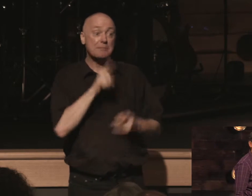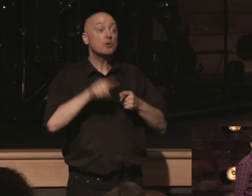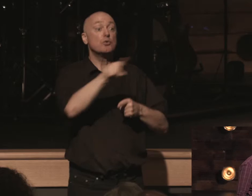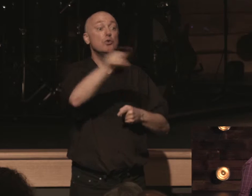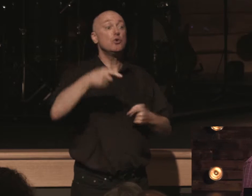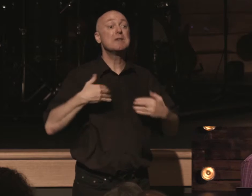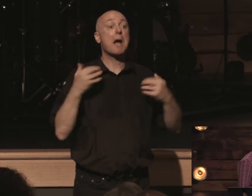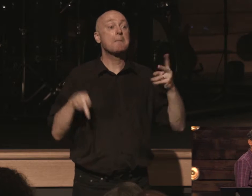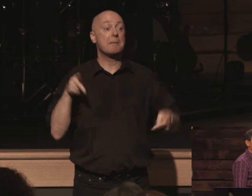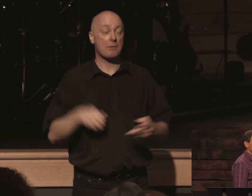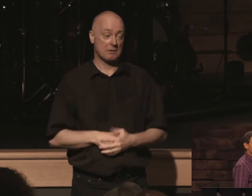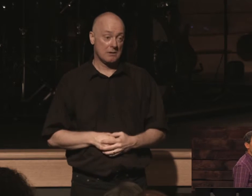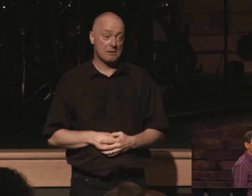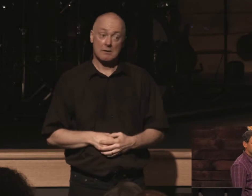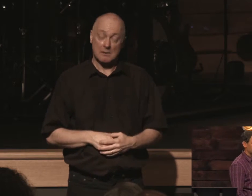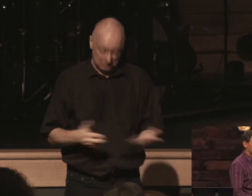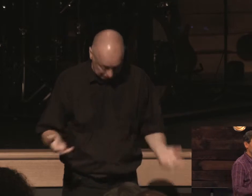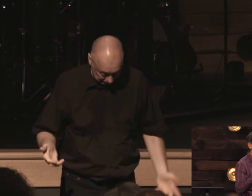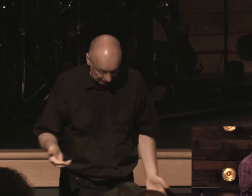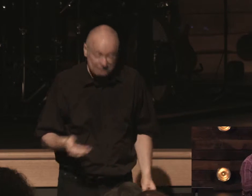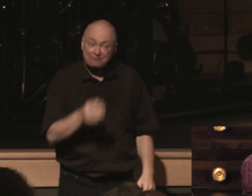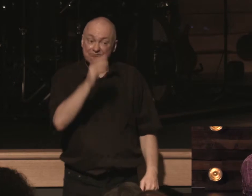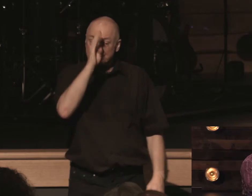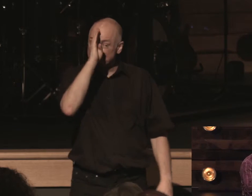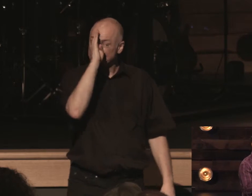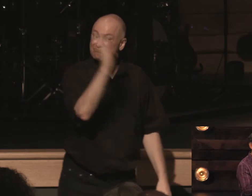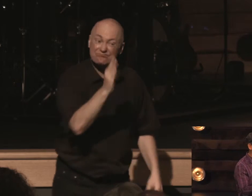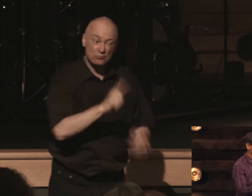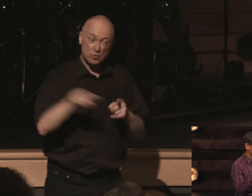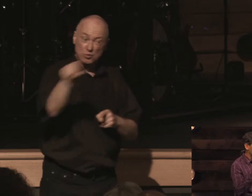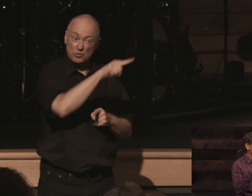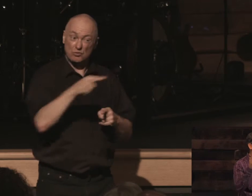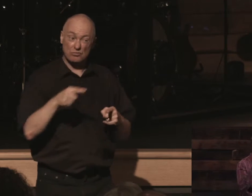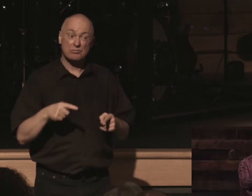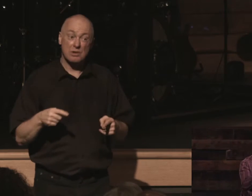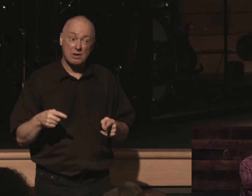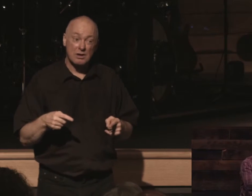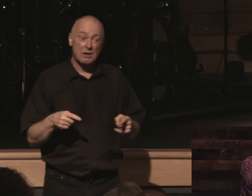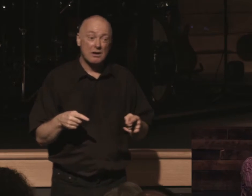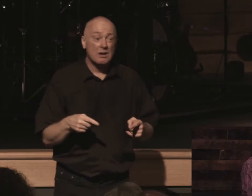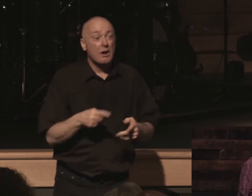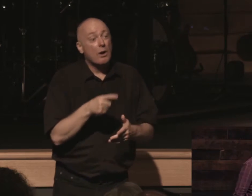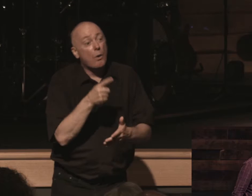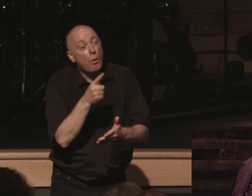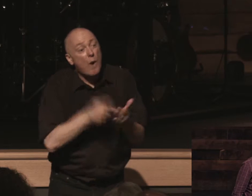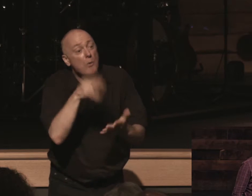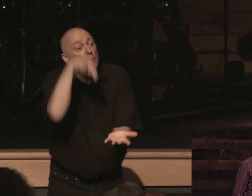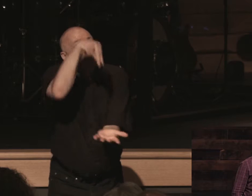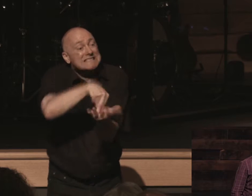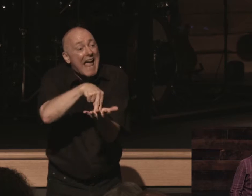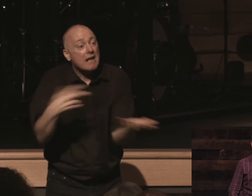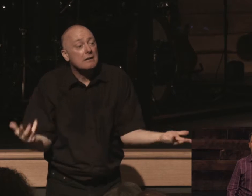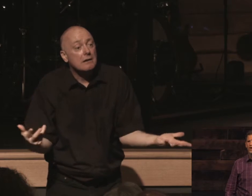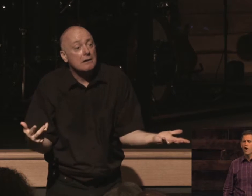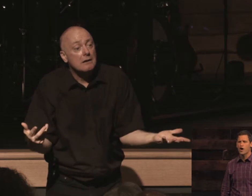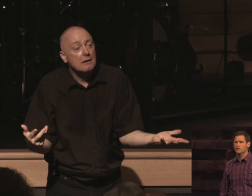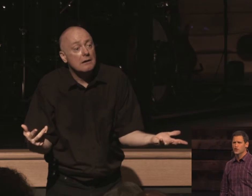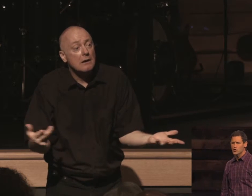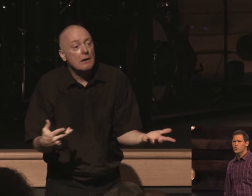speak to you without without hesitation and with passion and boldness man what are you going to stand on and what cost are you